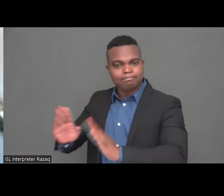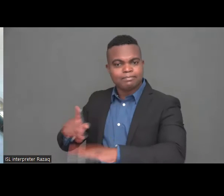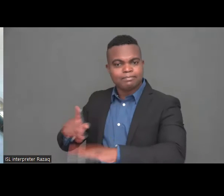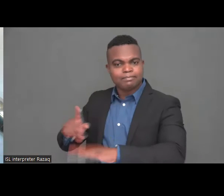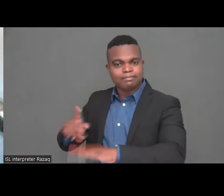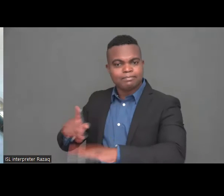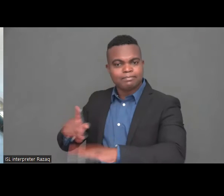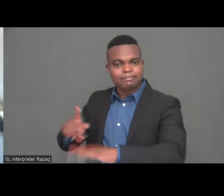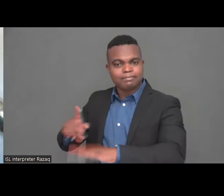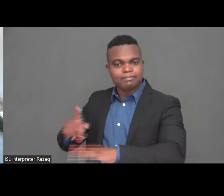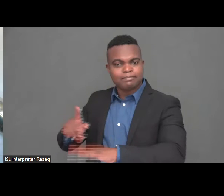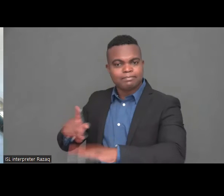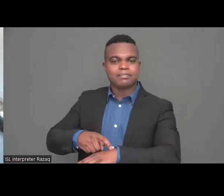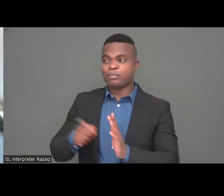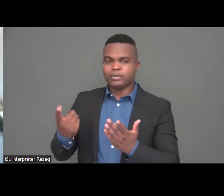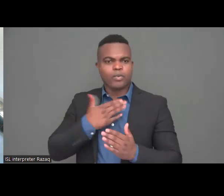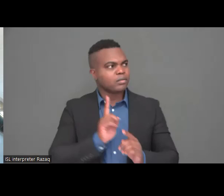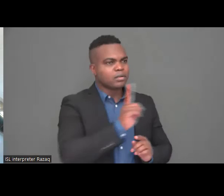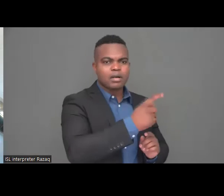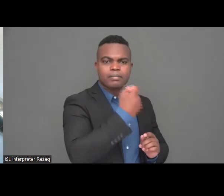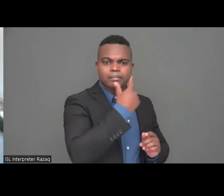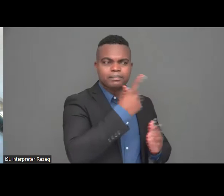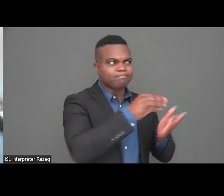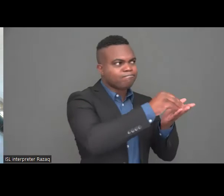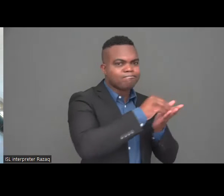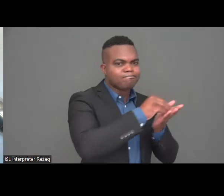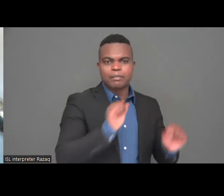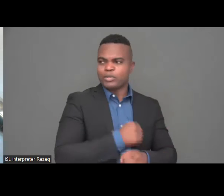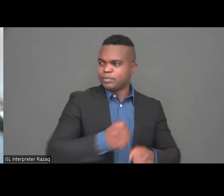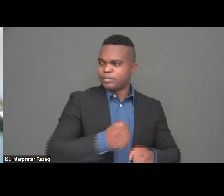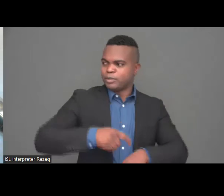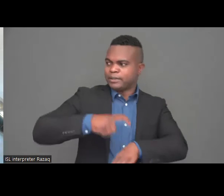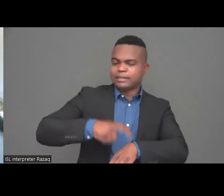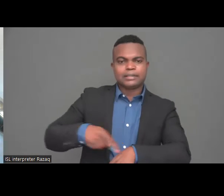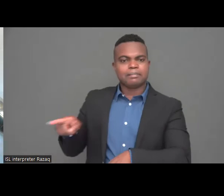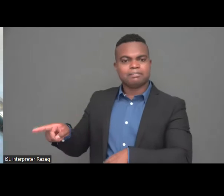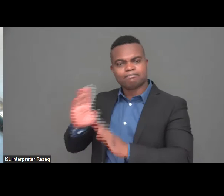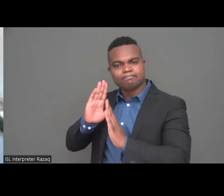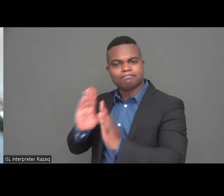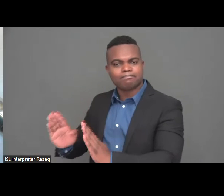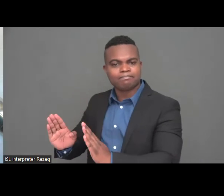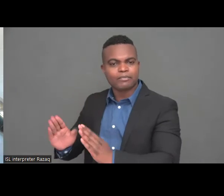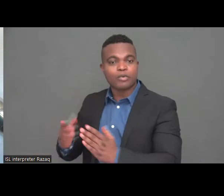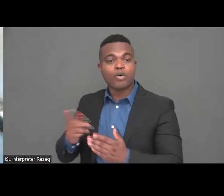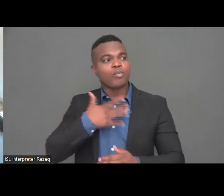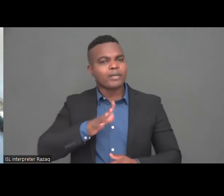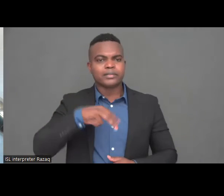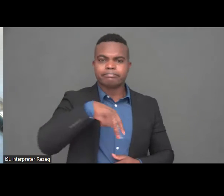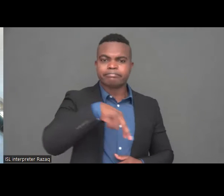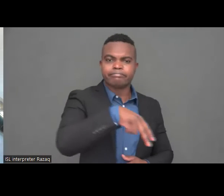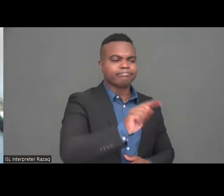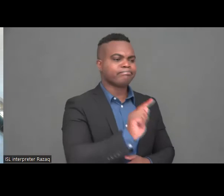some personal assistant to her son, she could be able to